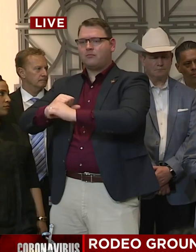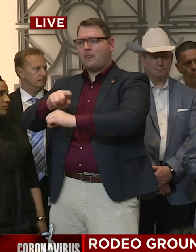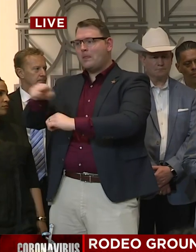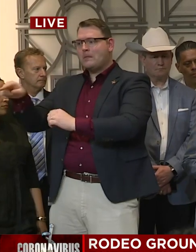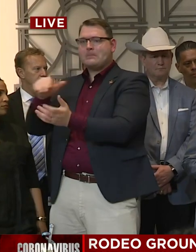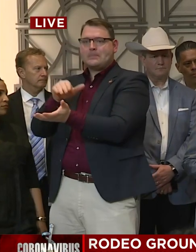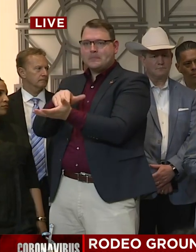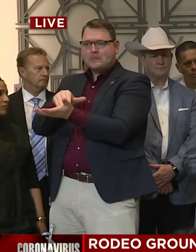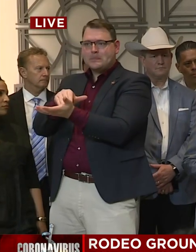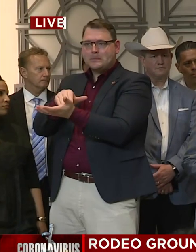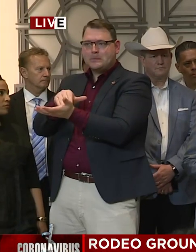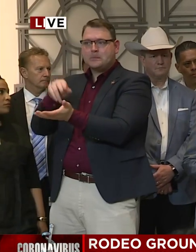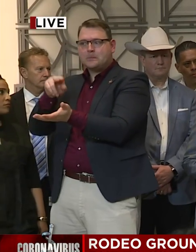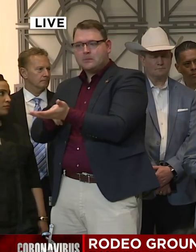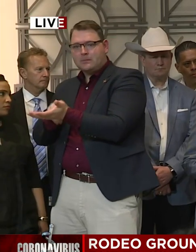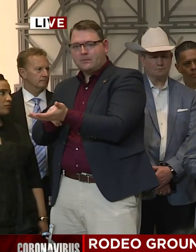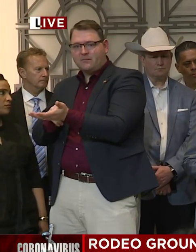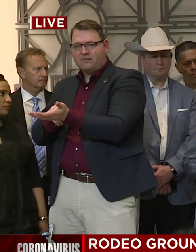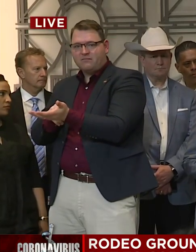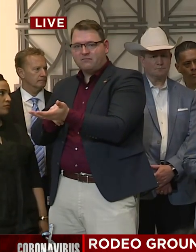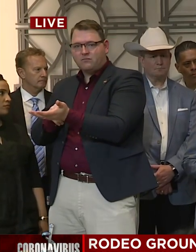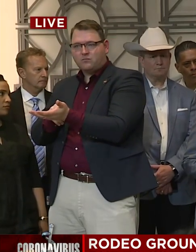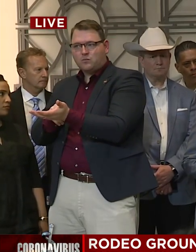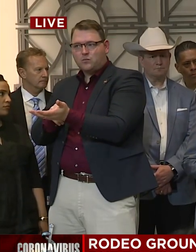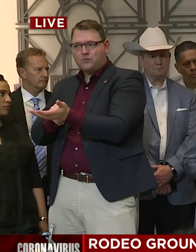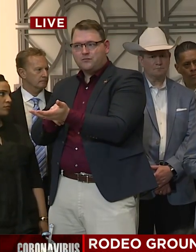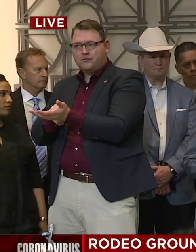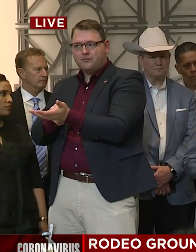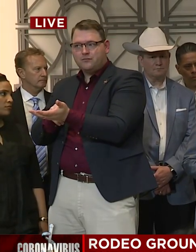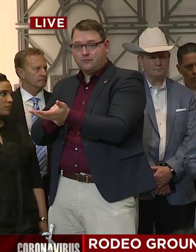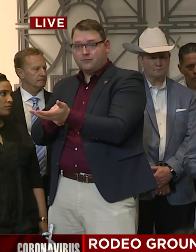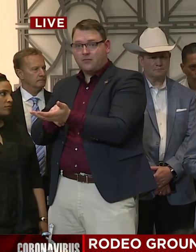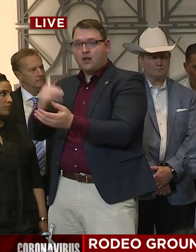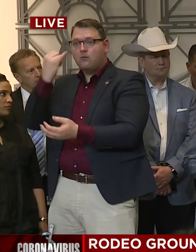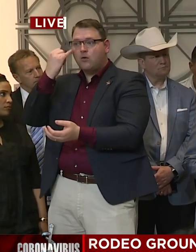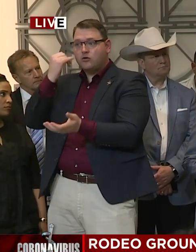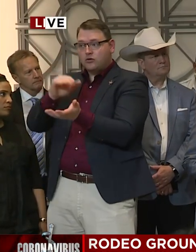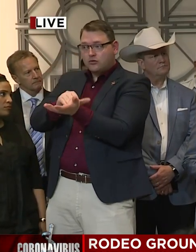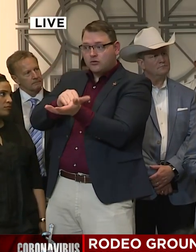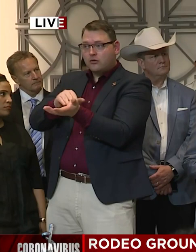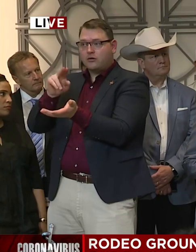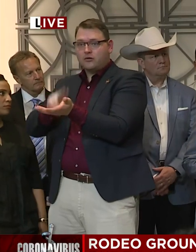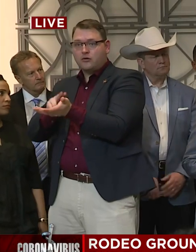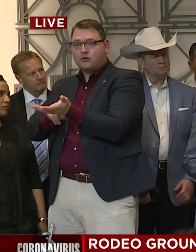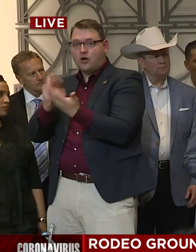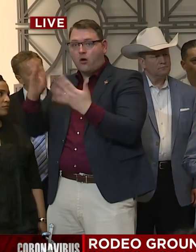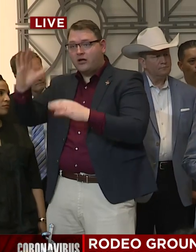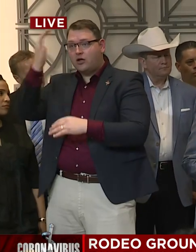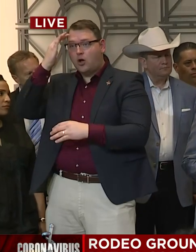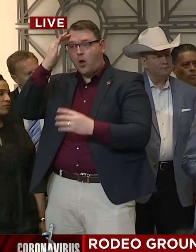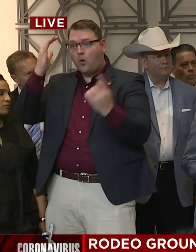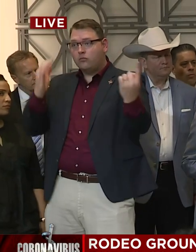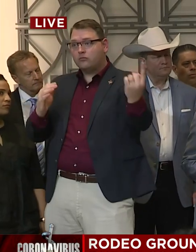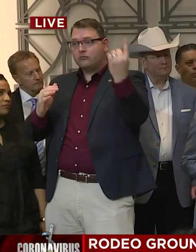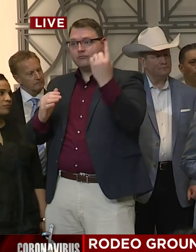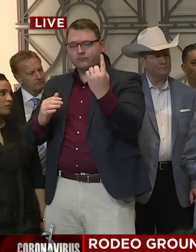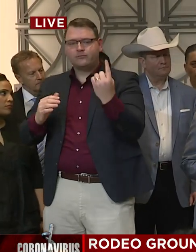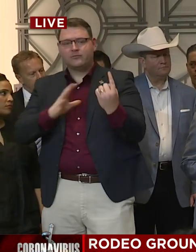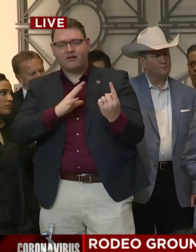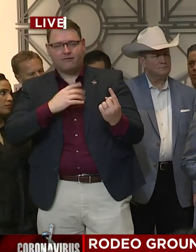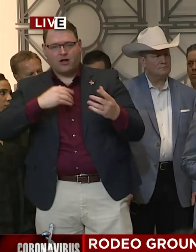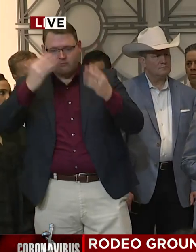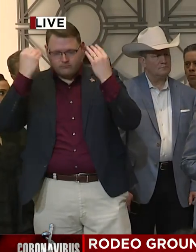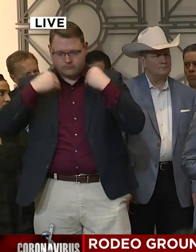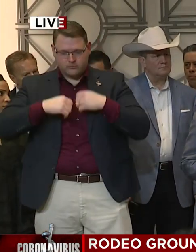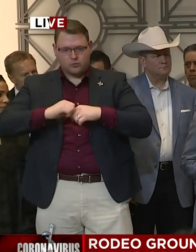had somebody called ahead and say, hey, I'm coming in. This is what I think I have. They then properly met you at the door and escorted you and took care of you, and the health care